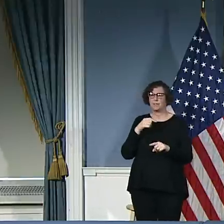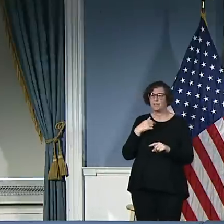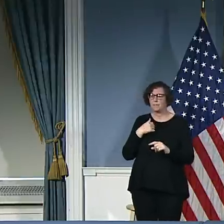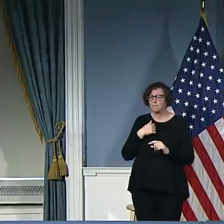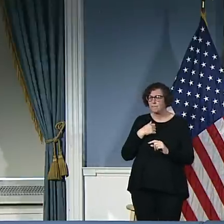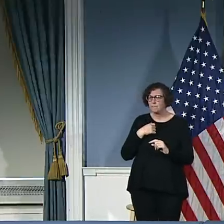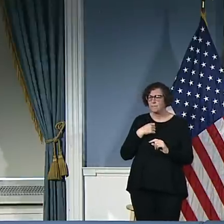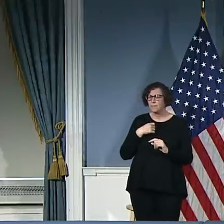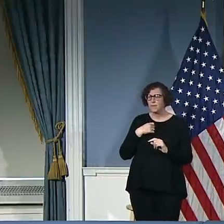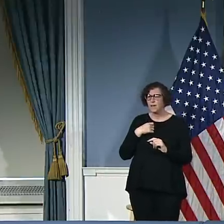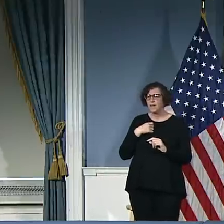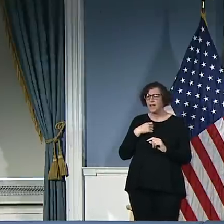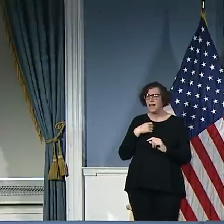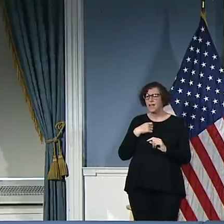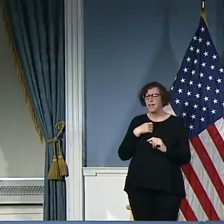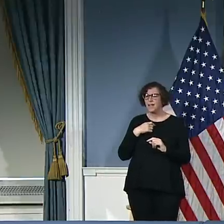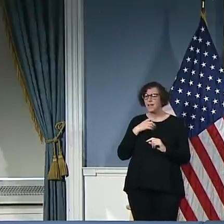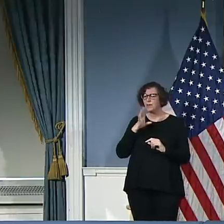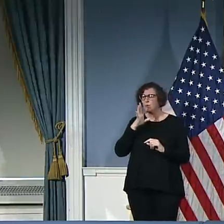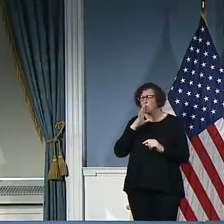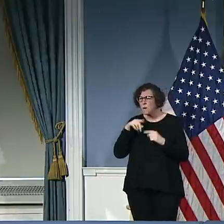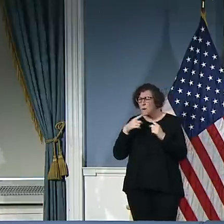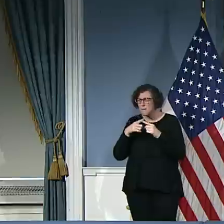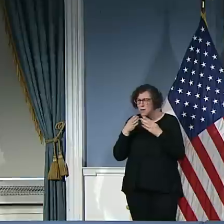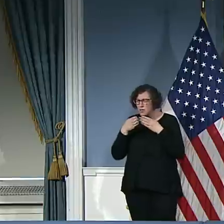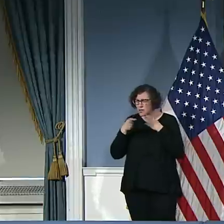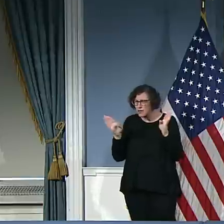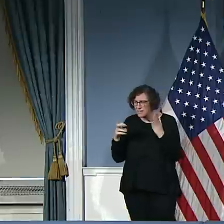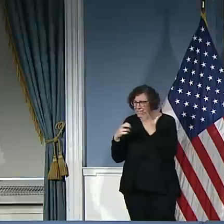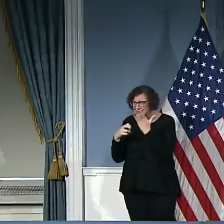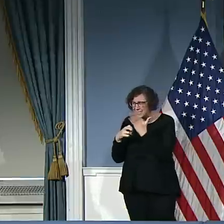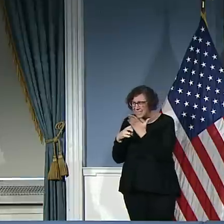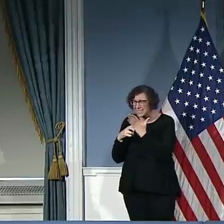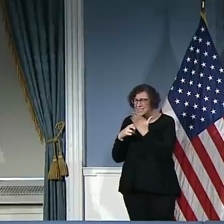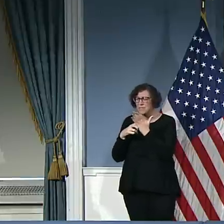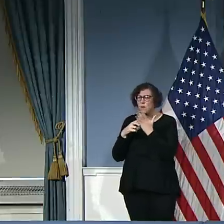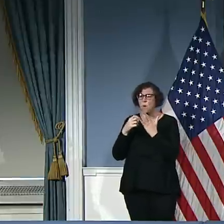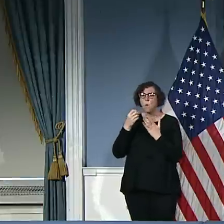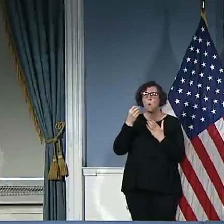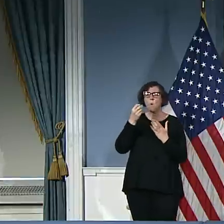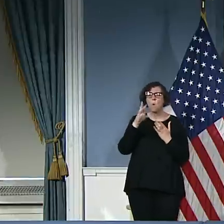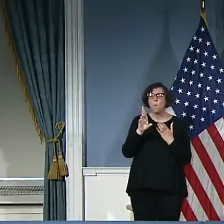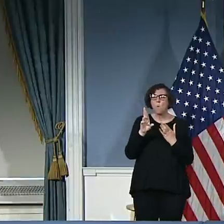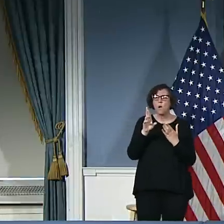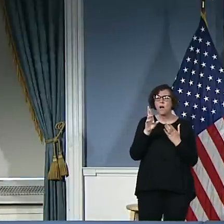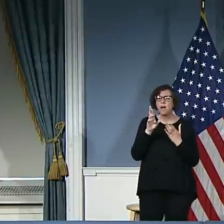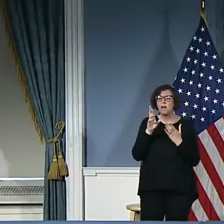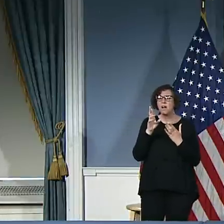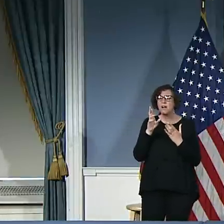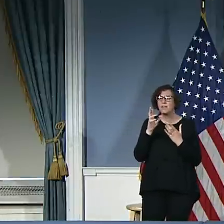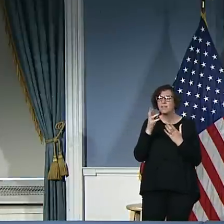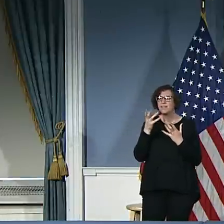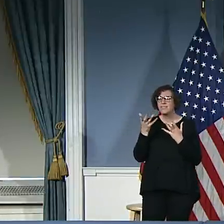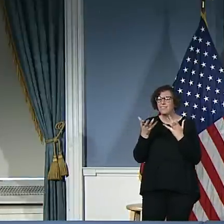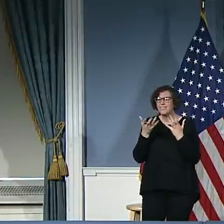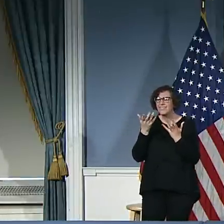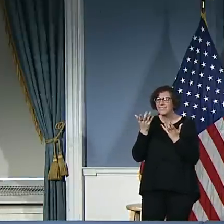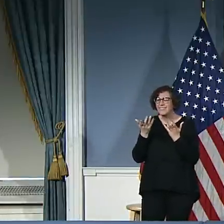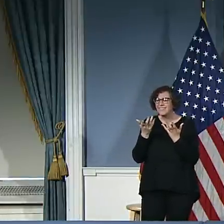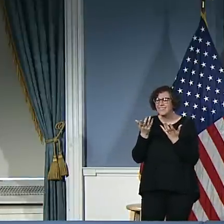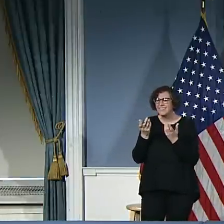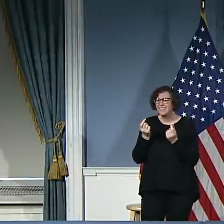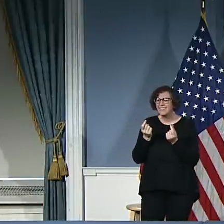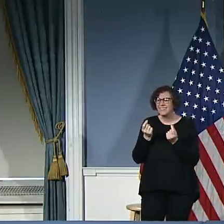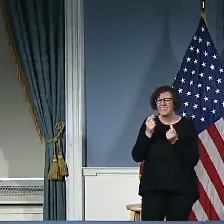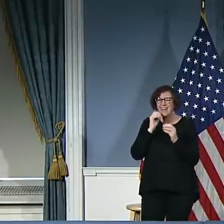emergency workers getting captured on the camera? Because I wasn't familiar with it. No, the vast majorities are normal